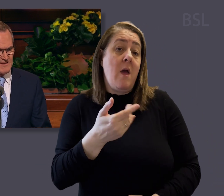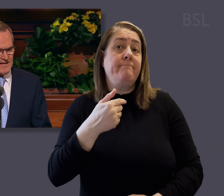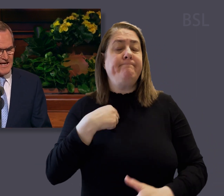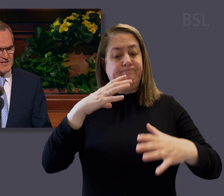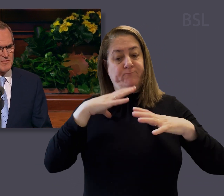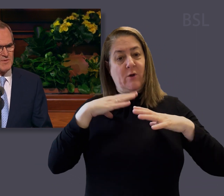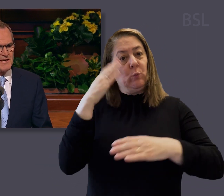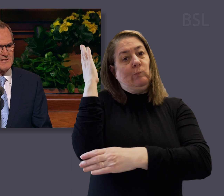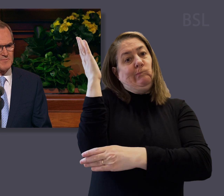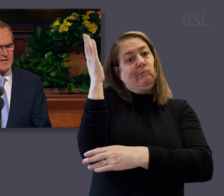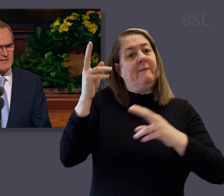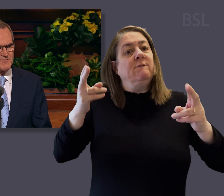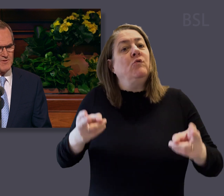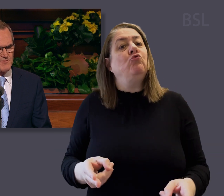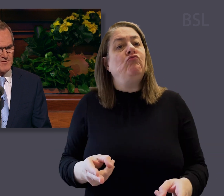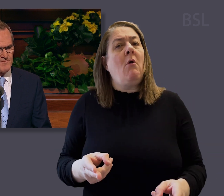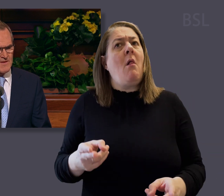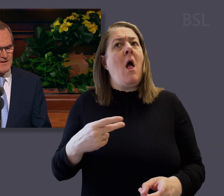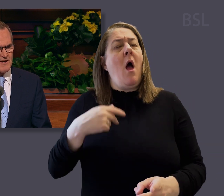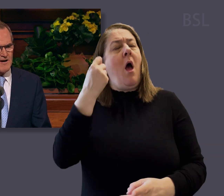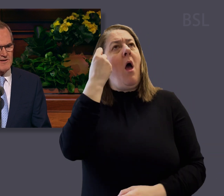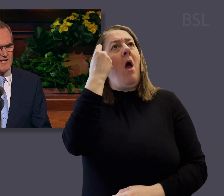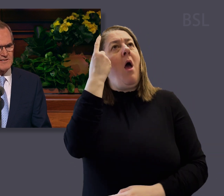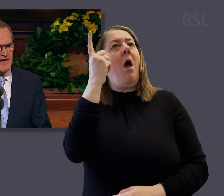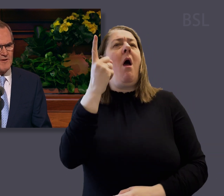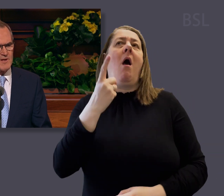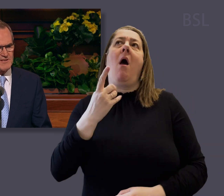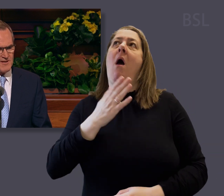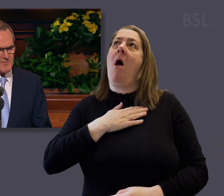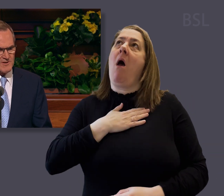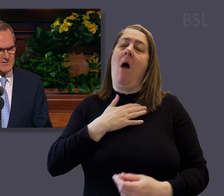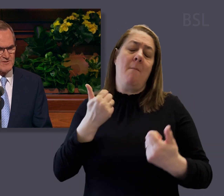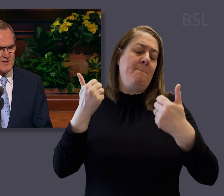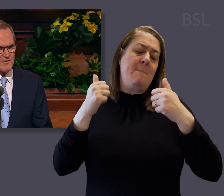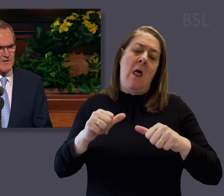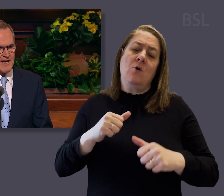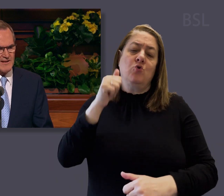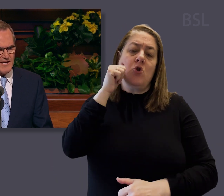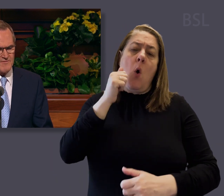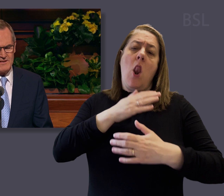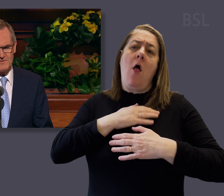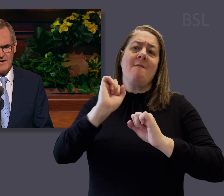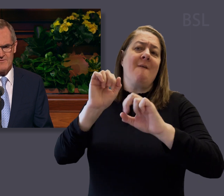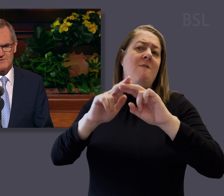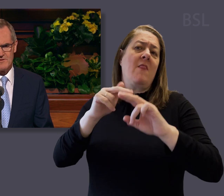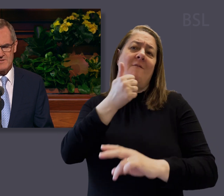As I prepared to speak at his funeral, I realized how blessed I was to know and love his favorite scriptures.